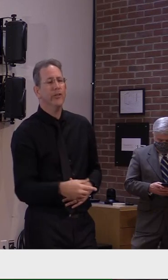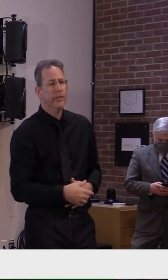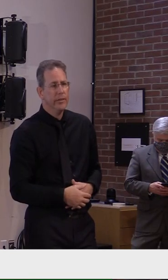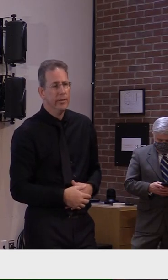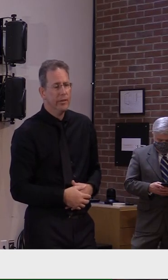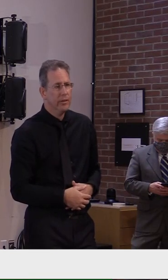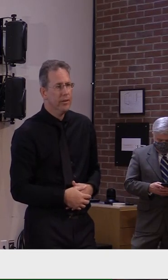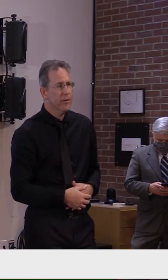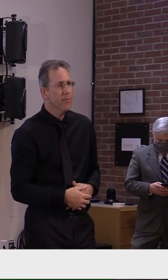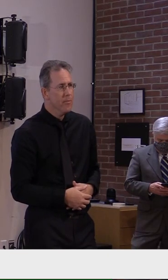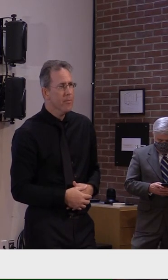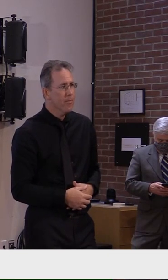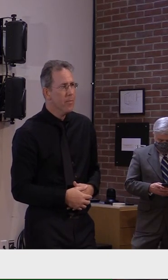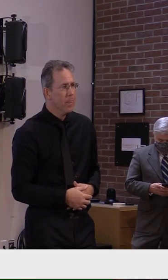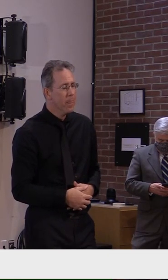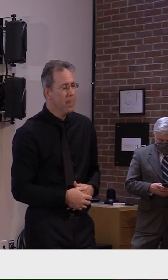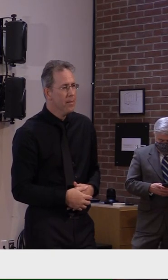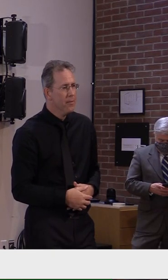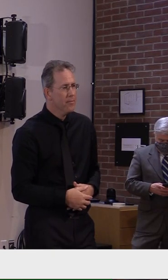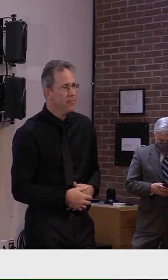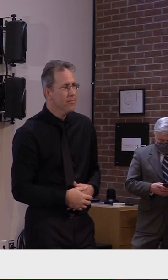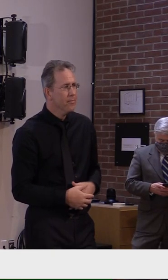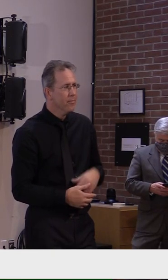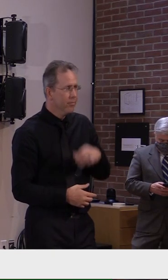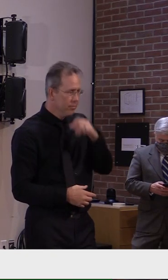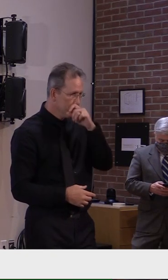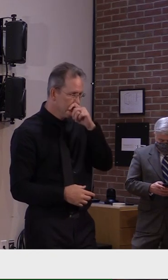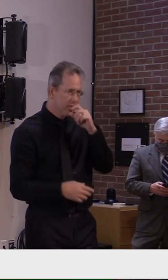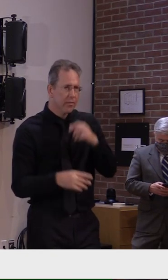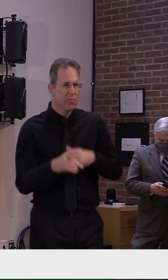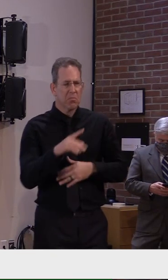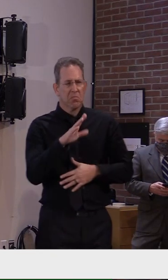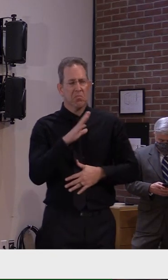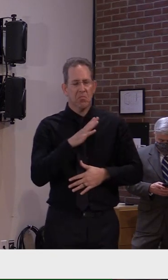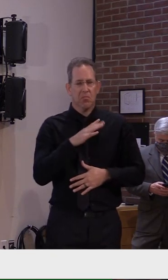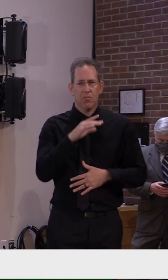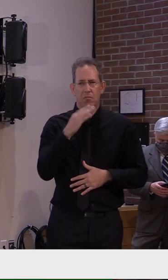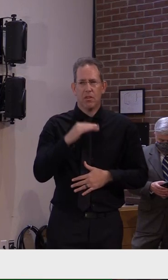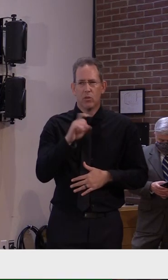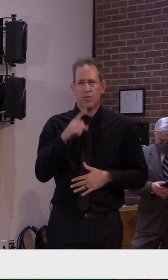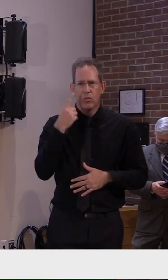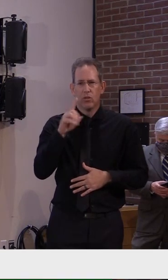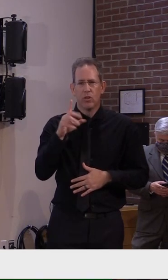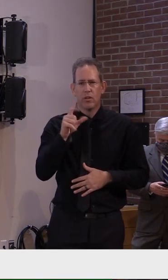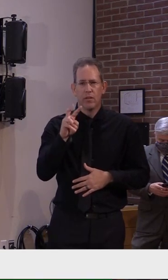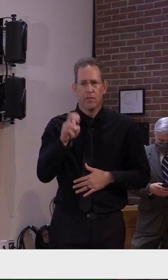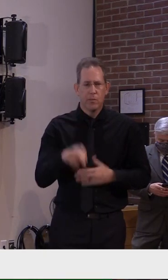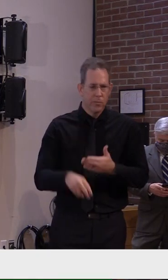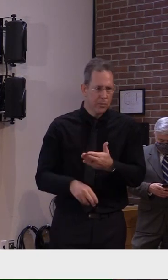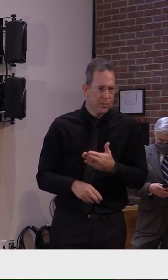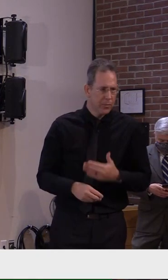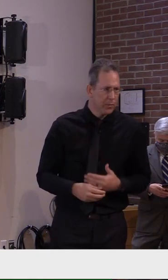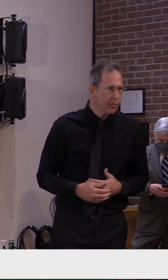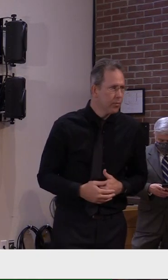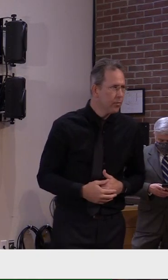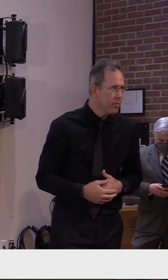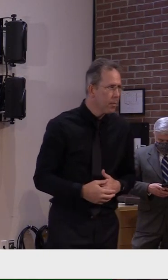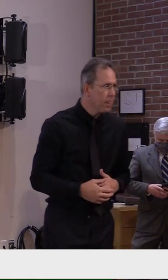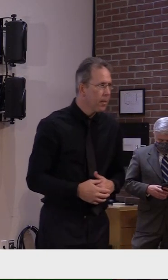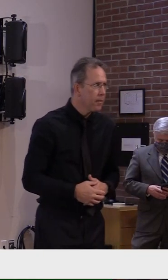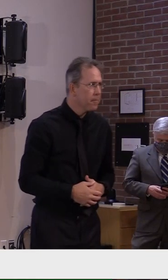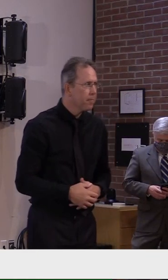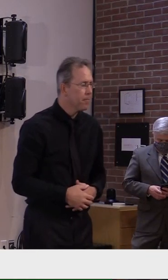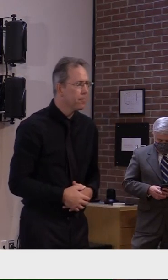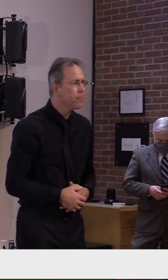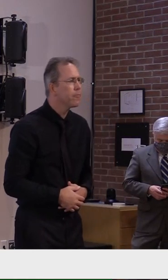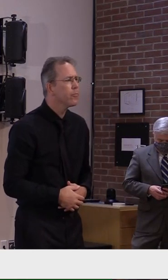uh dr levine uh on the pcr method i had a question from a viewer um about